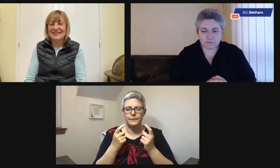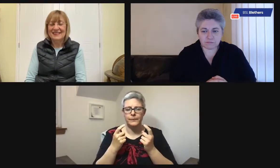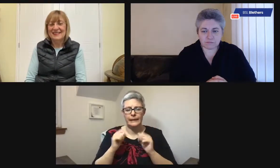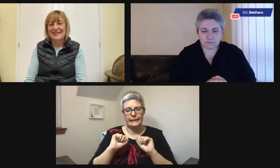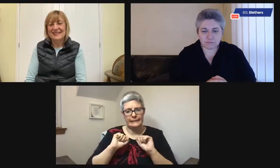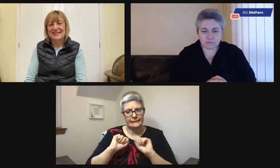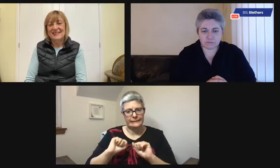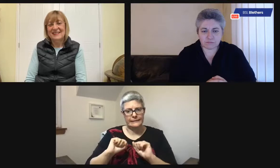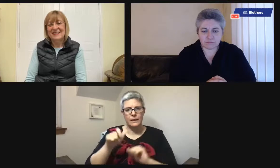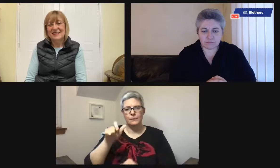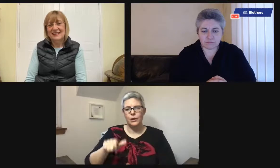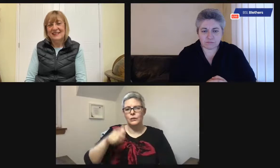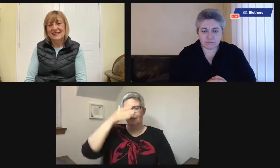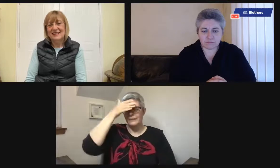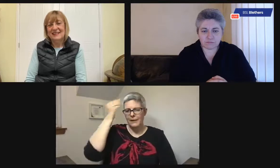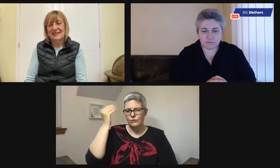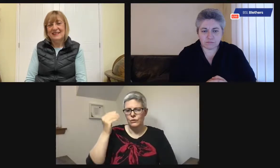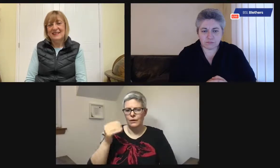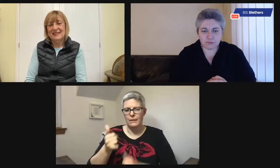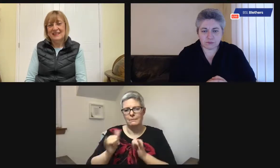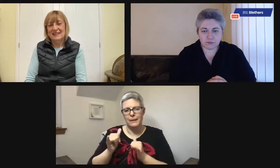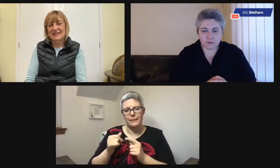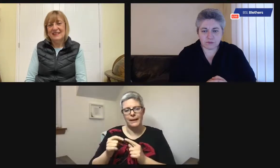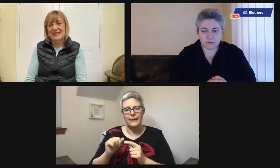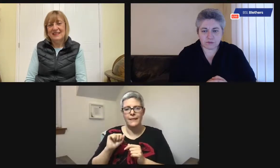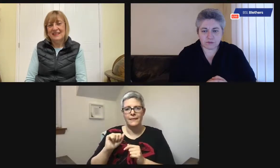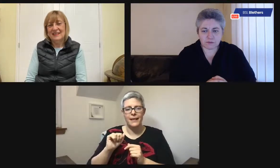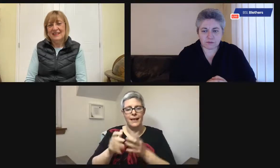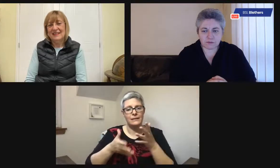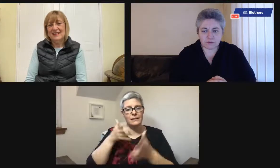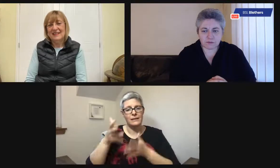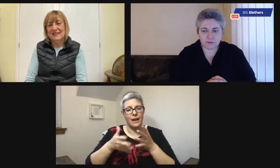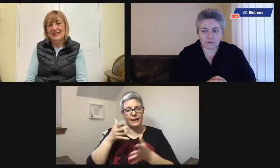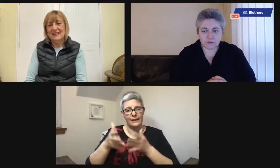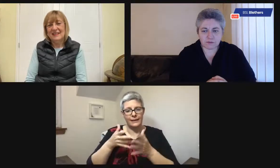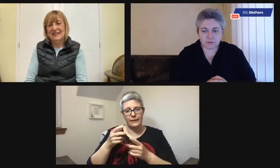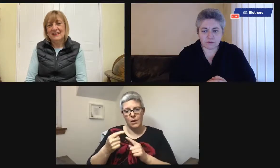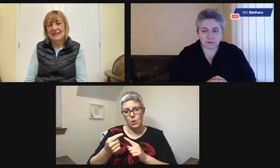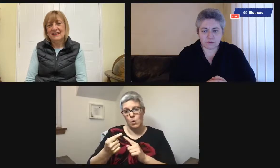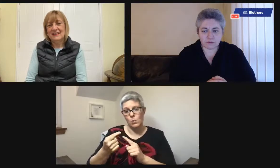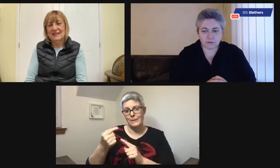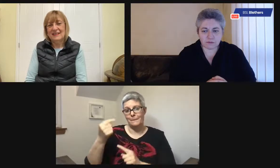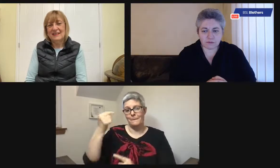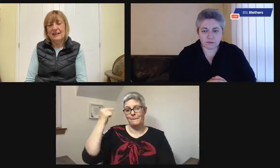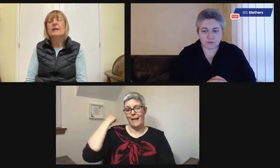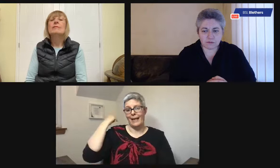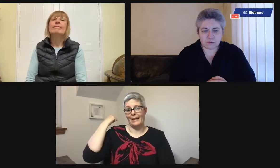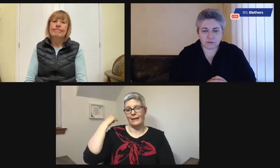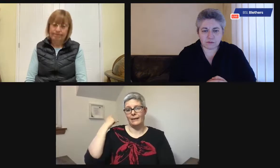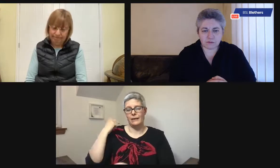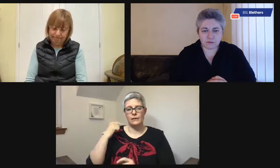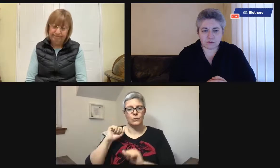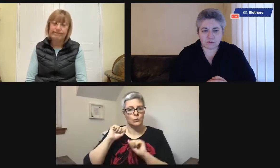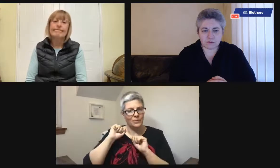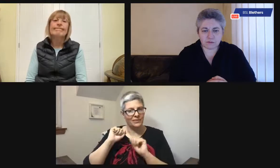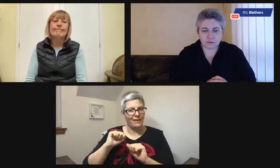expected to have. But you need to think about your person with dementia. Think about their